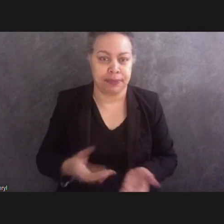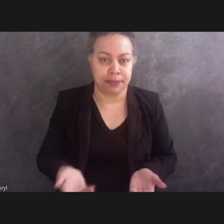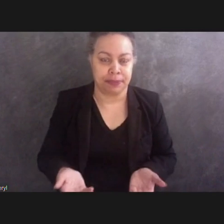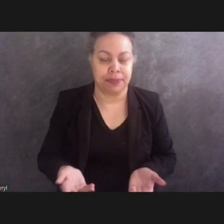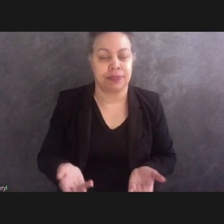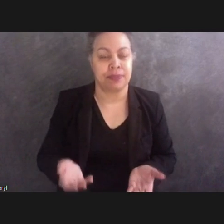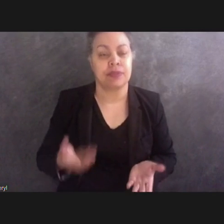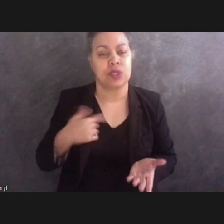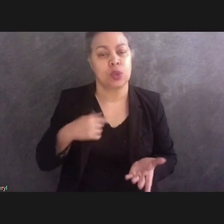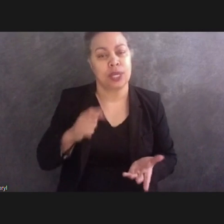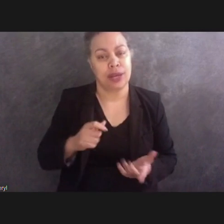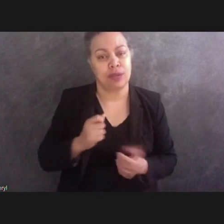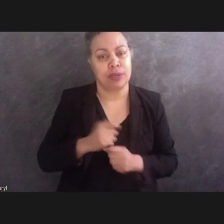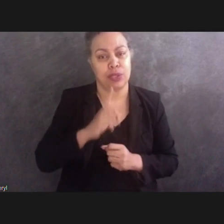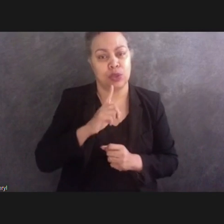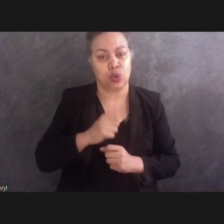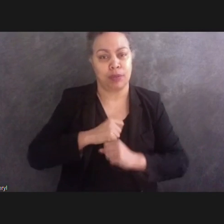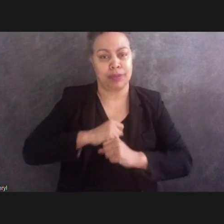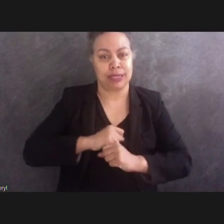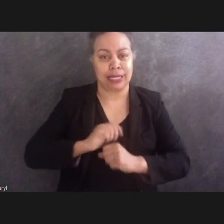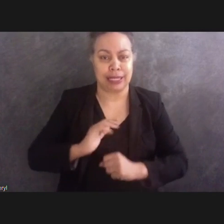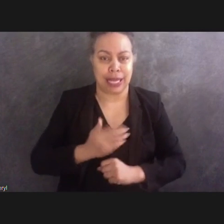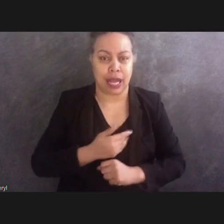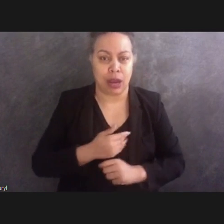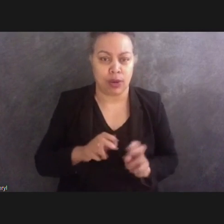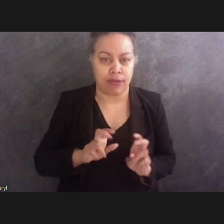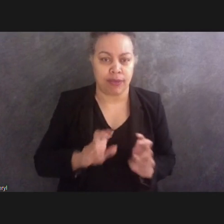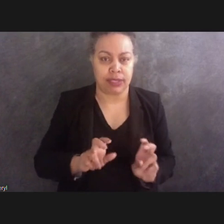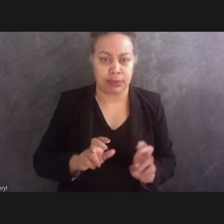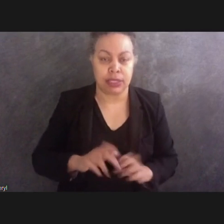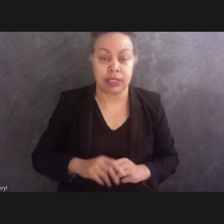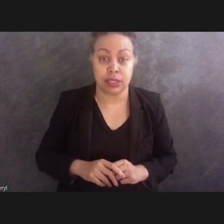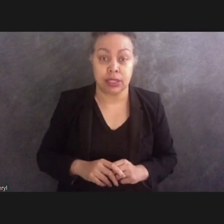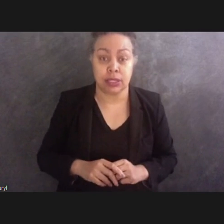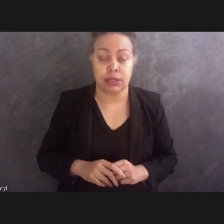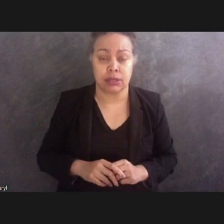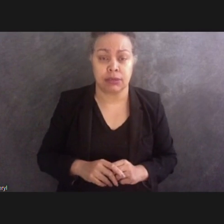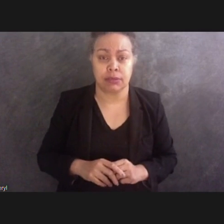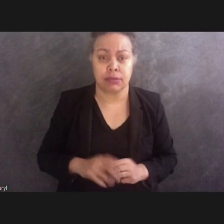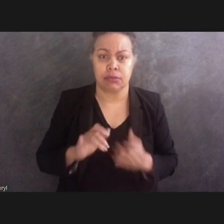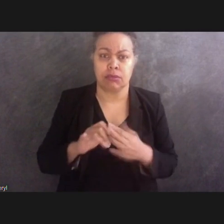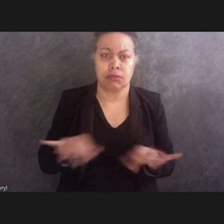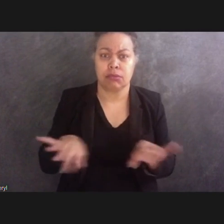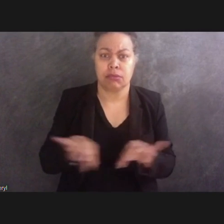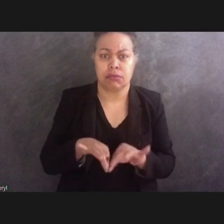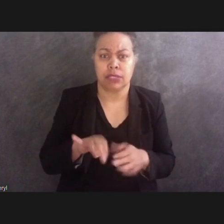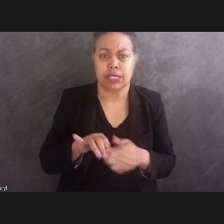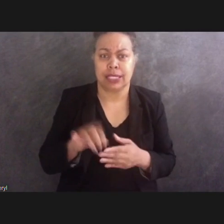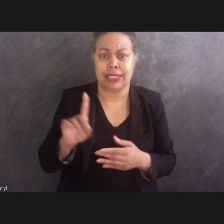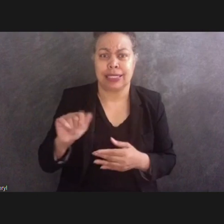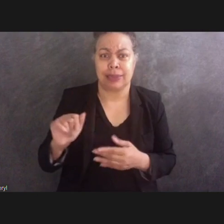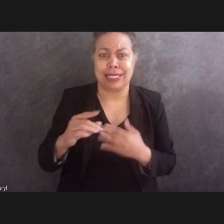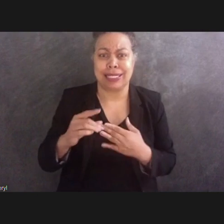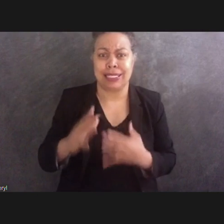our investments. It matters that disability leaders fought for this statue